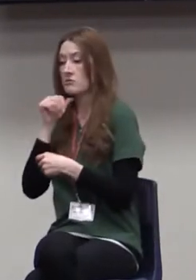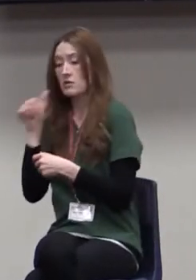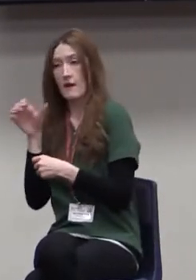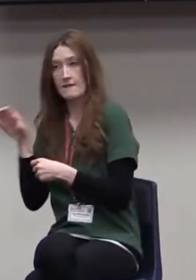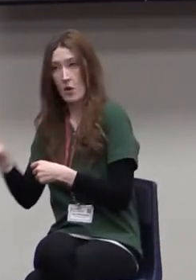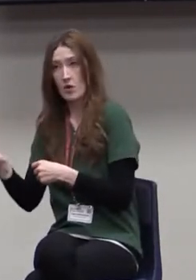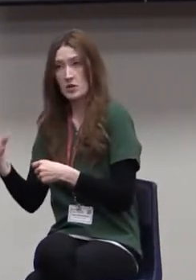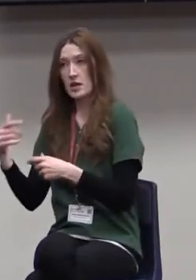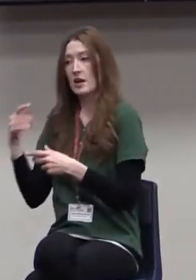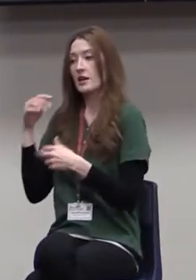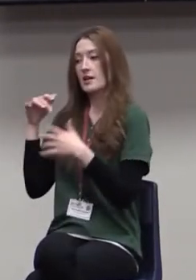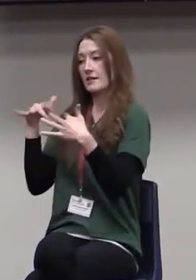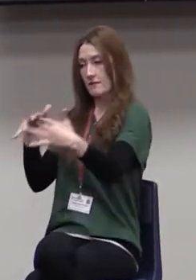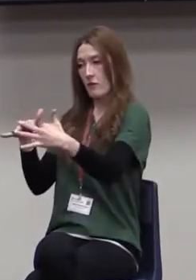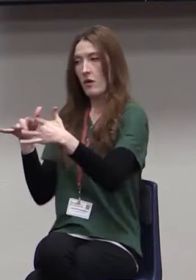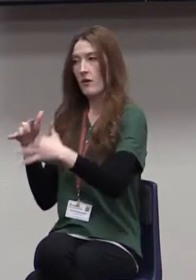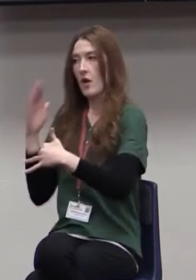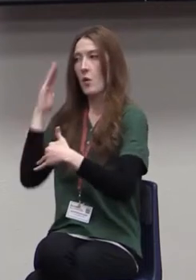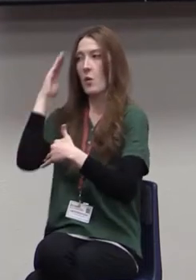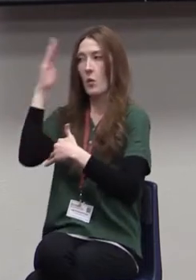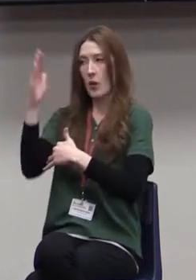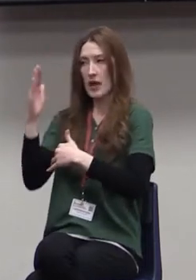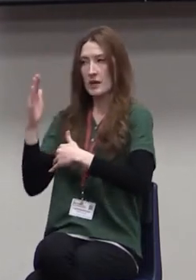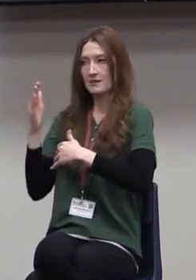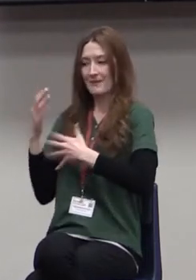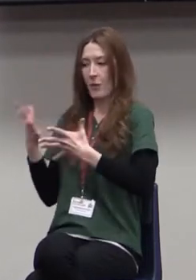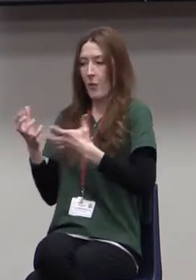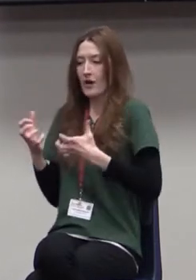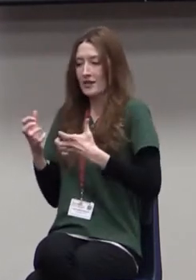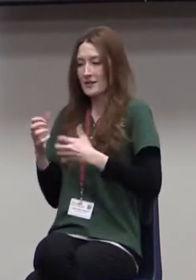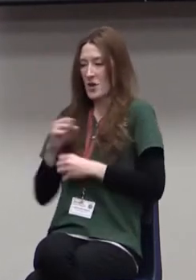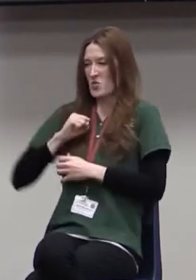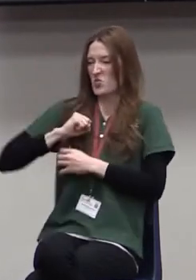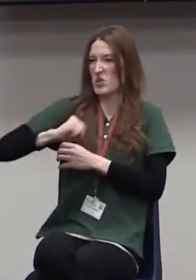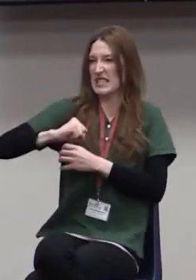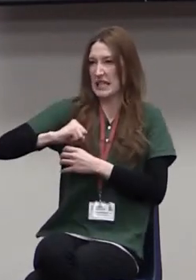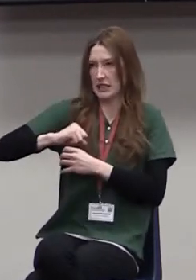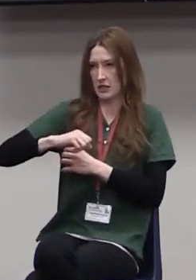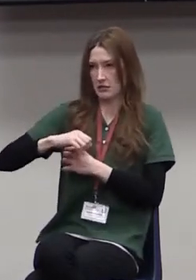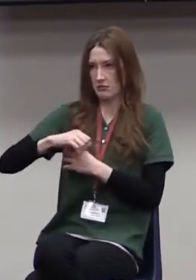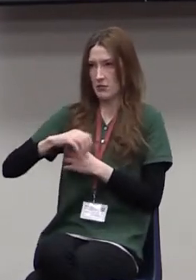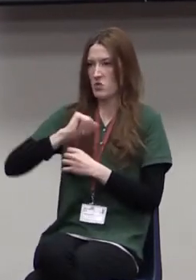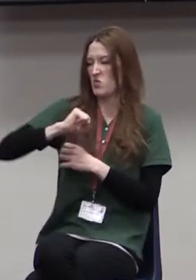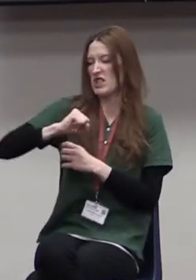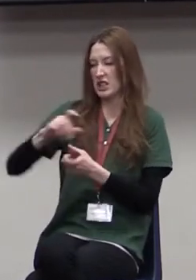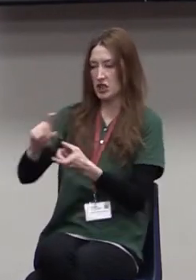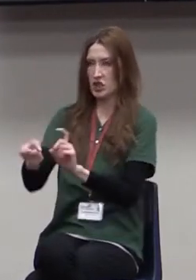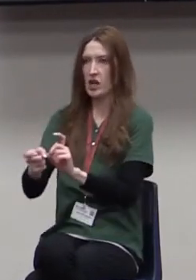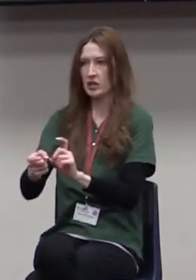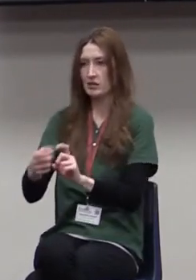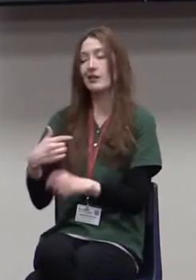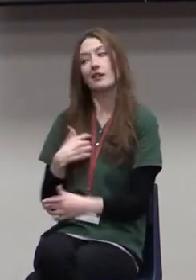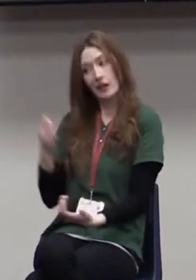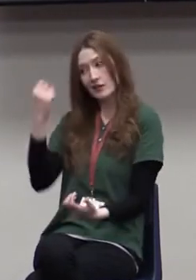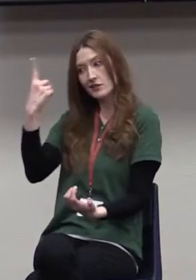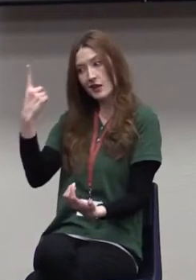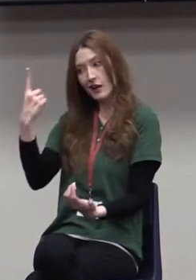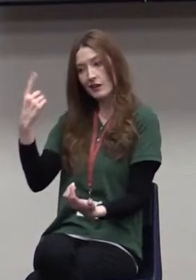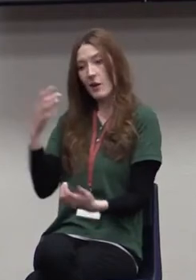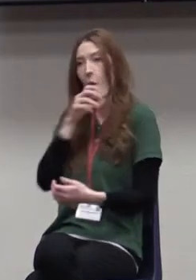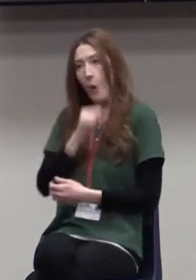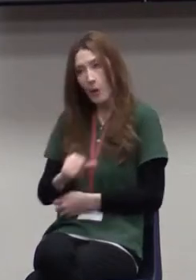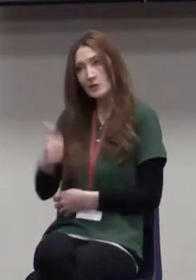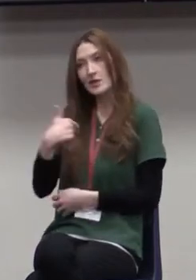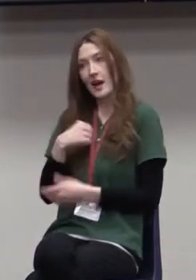bring about resistance. People are going to be resistant to change. And I get it. The older I get, the less I